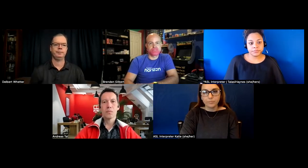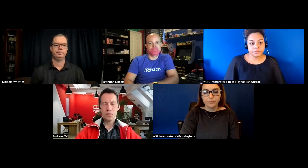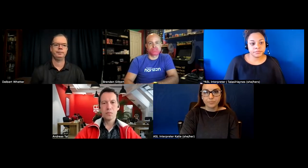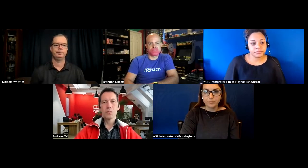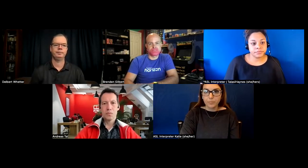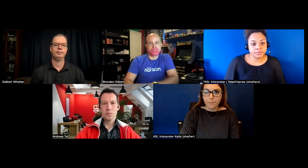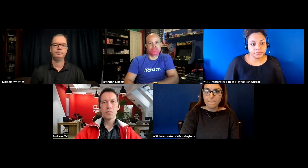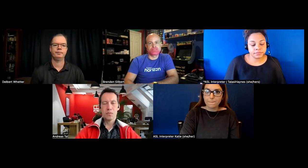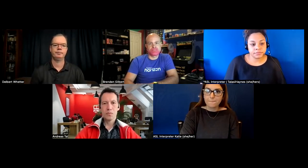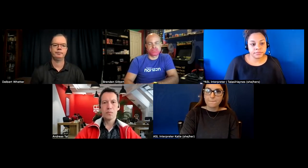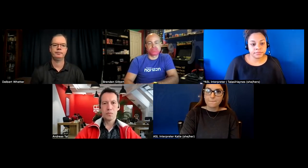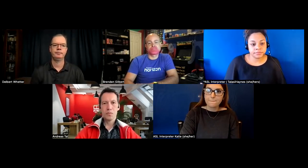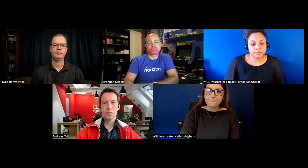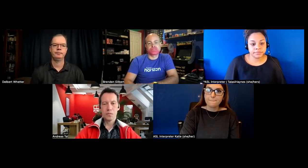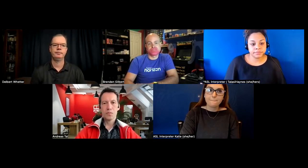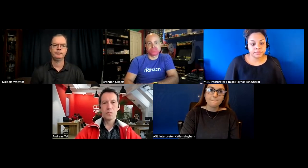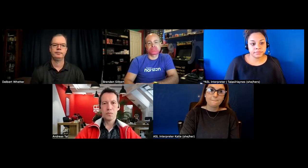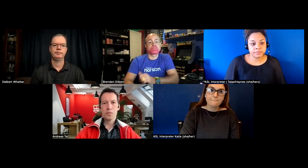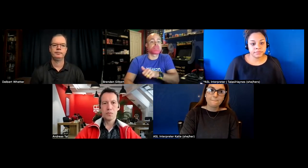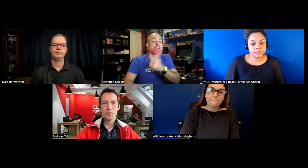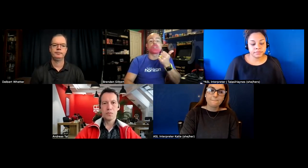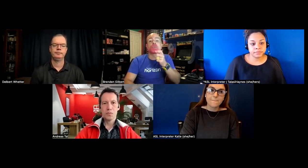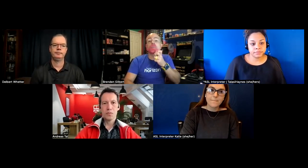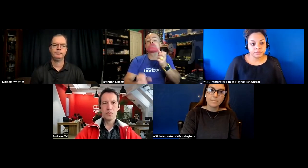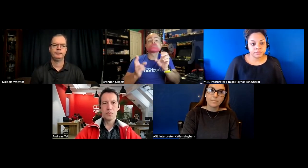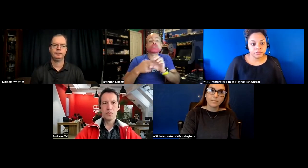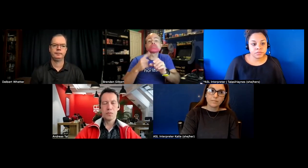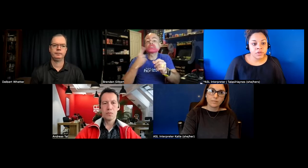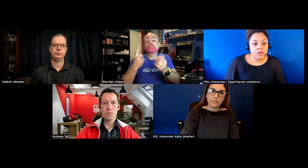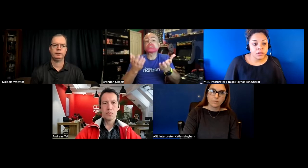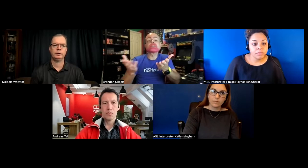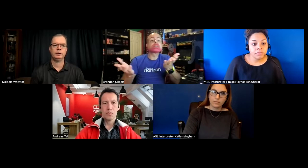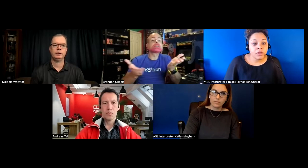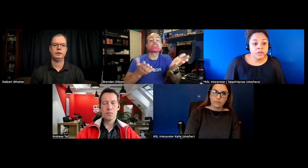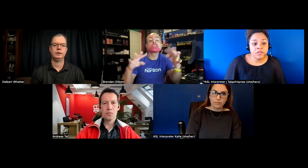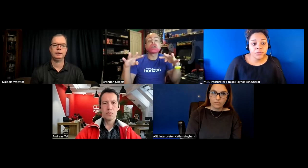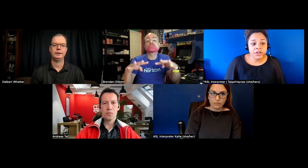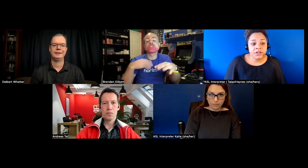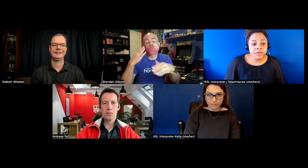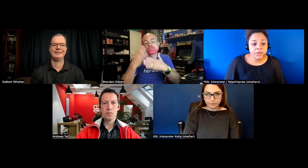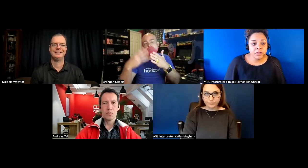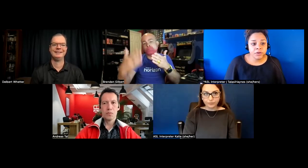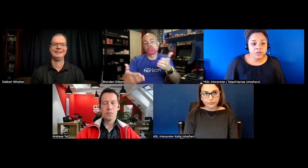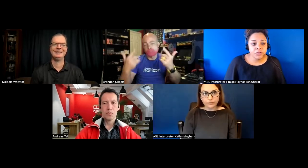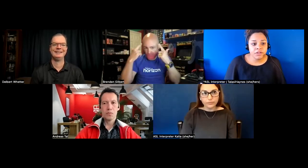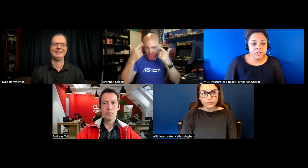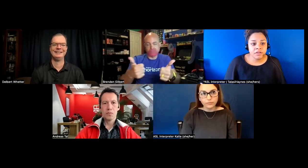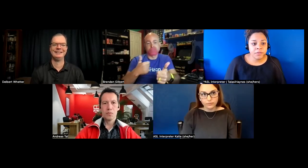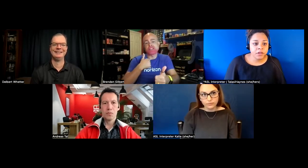and this is brendan does anyone else want to join and say something on